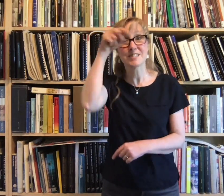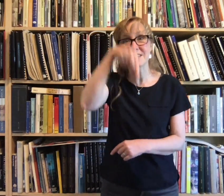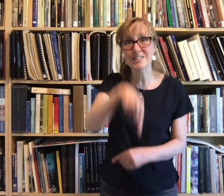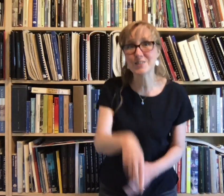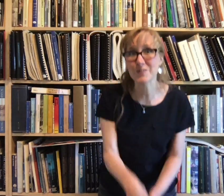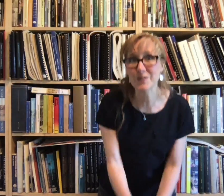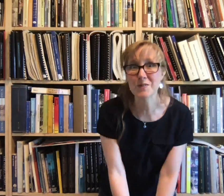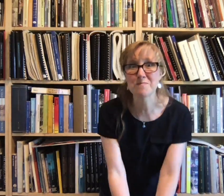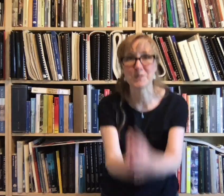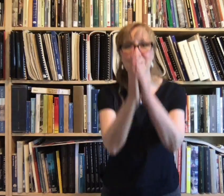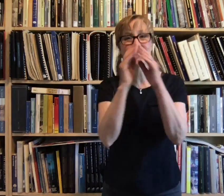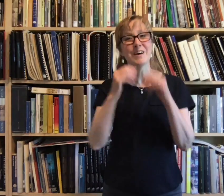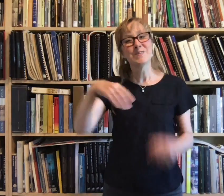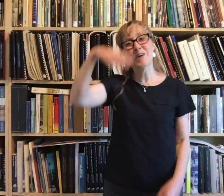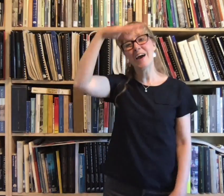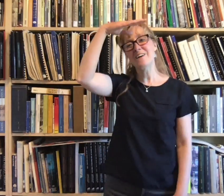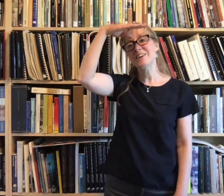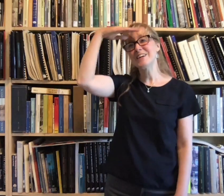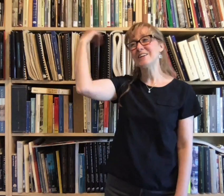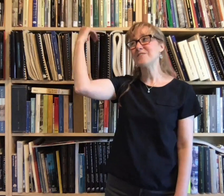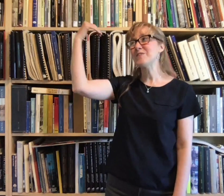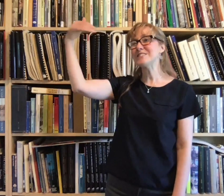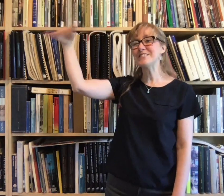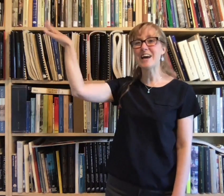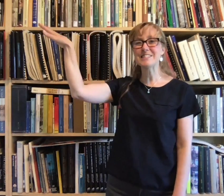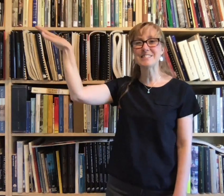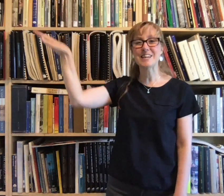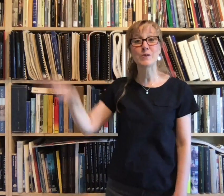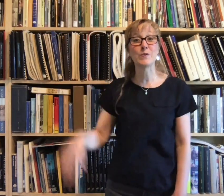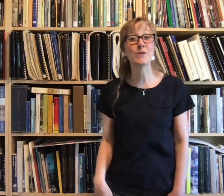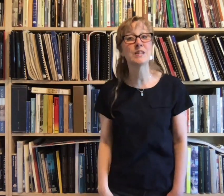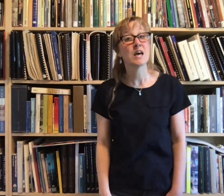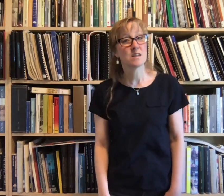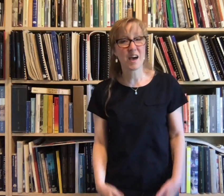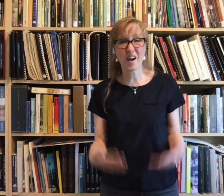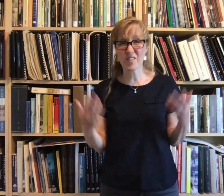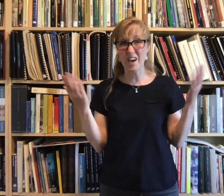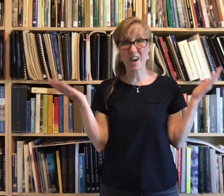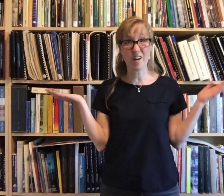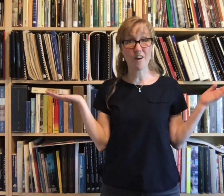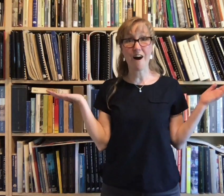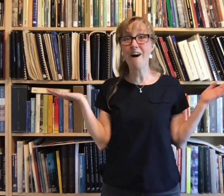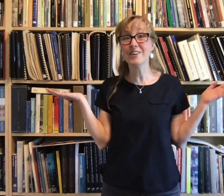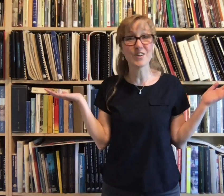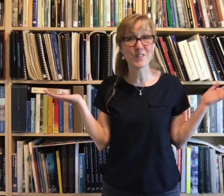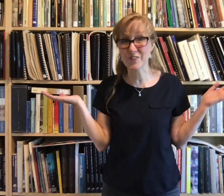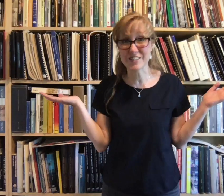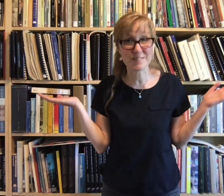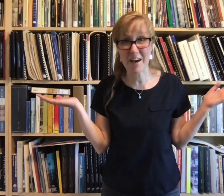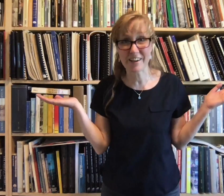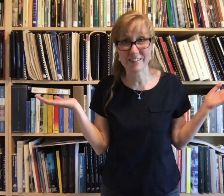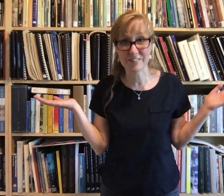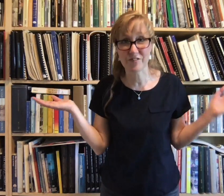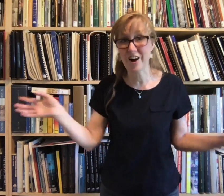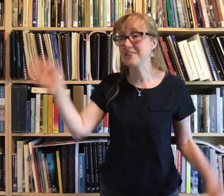into the pool where it was nice and cool. Now there are no green speckled frogs.